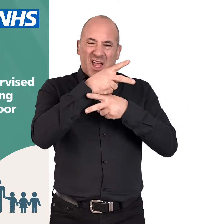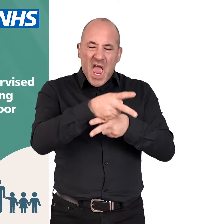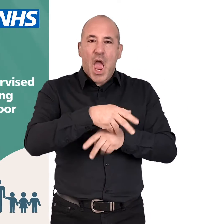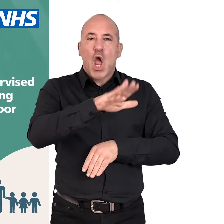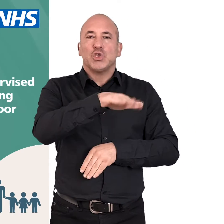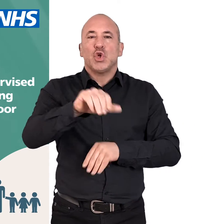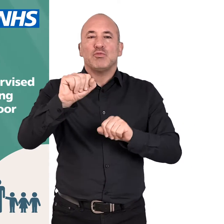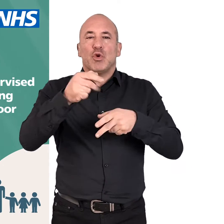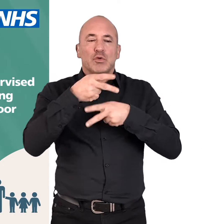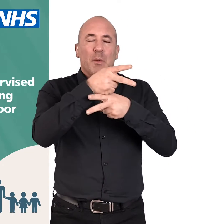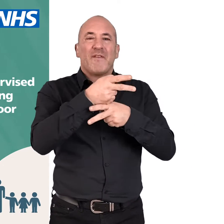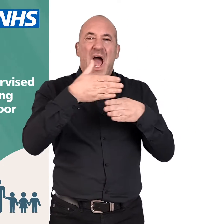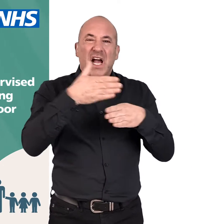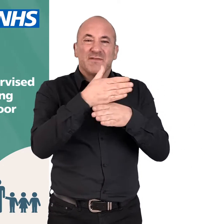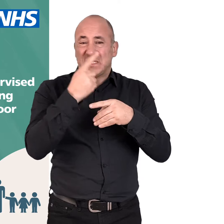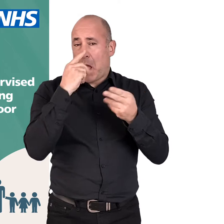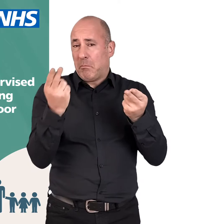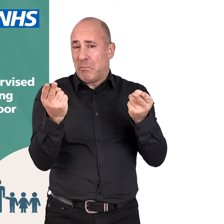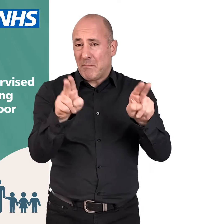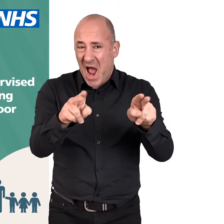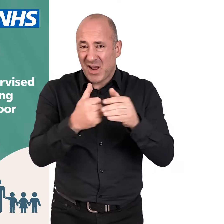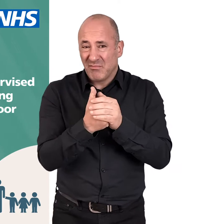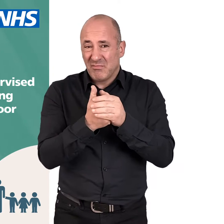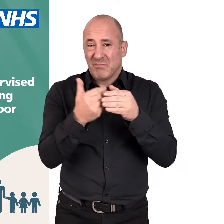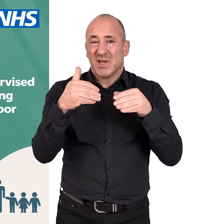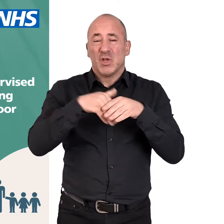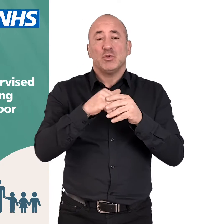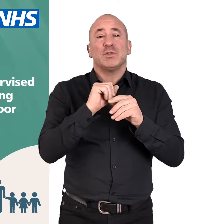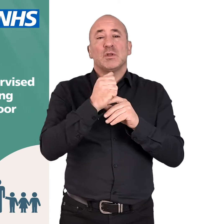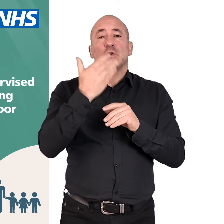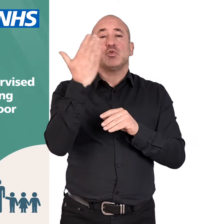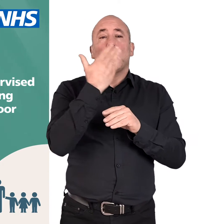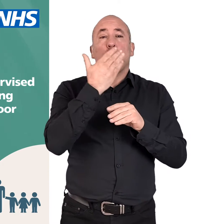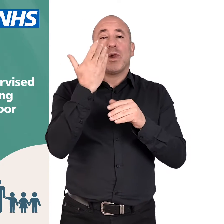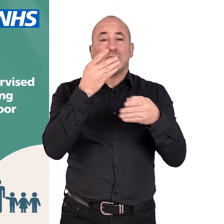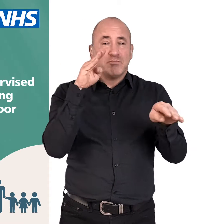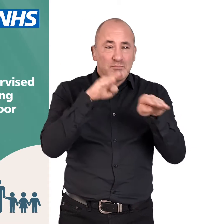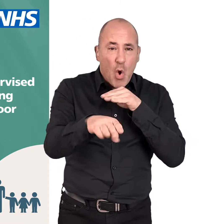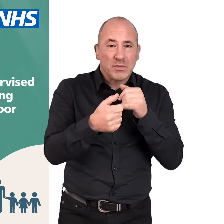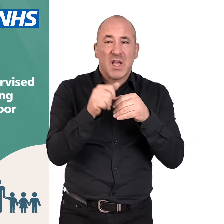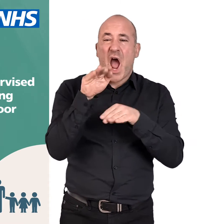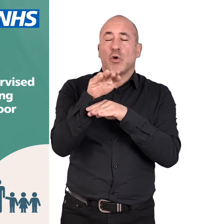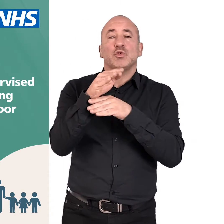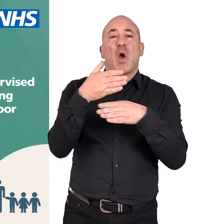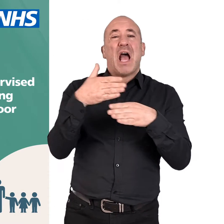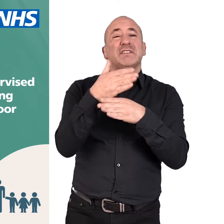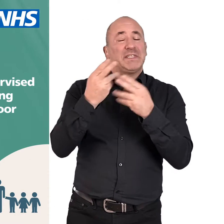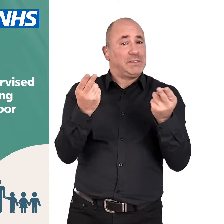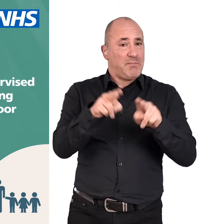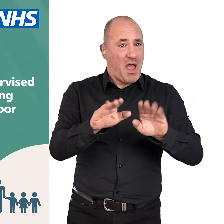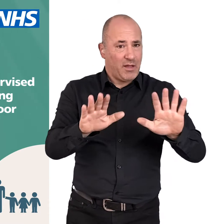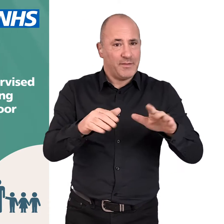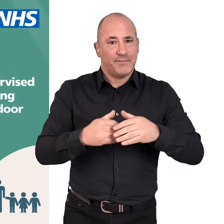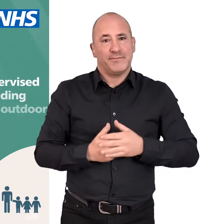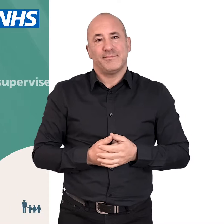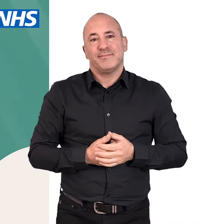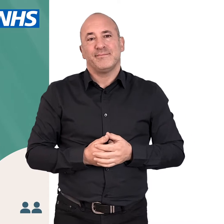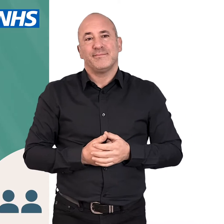Childcare and children-supervised activities can resume, including after-school sports and outdoor activities.